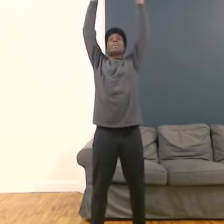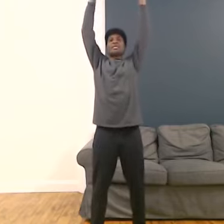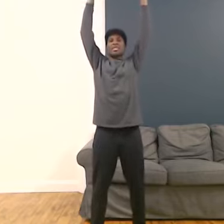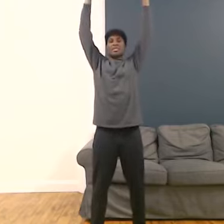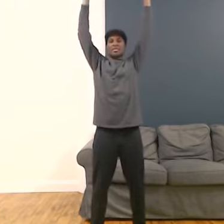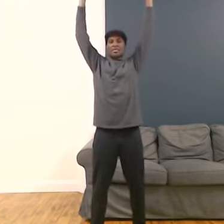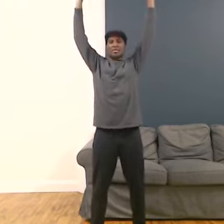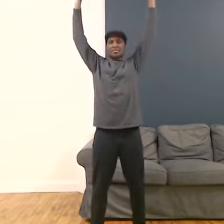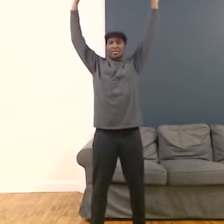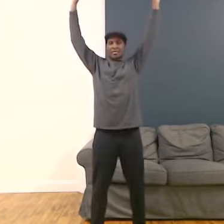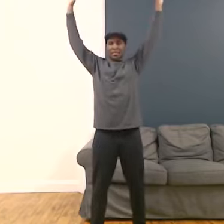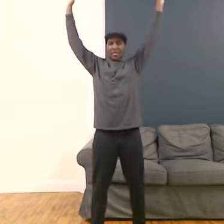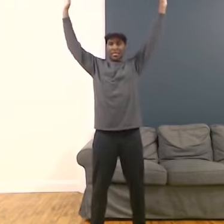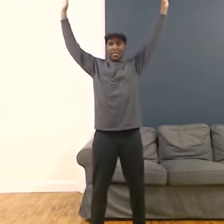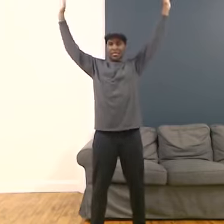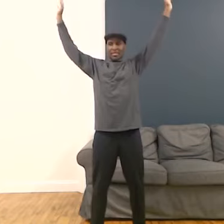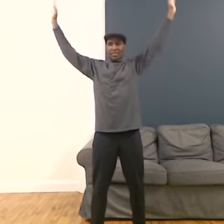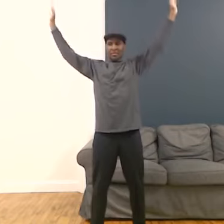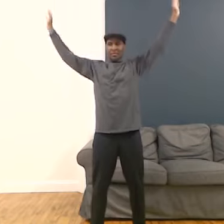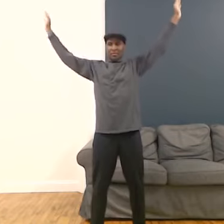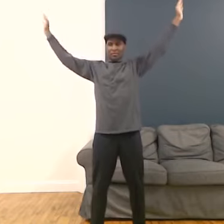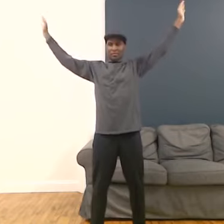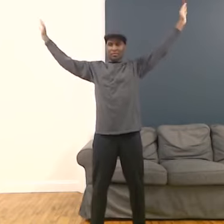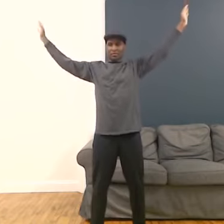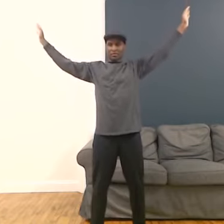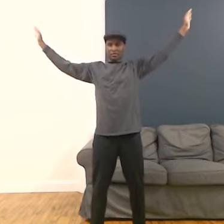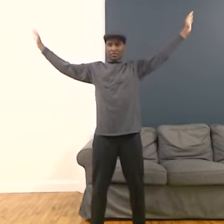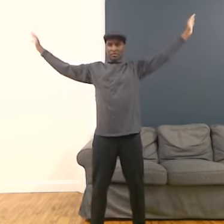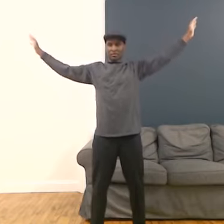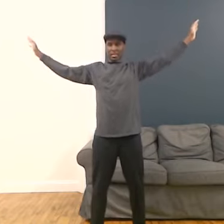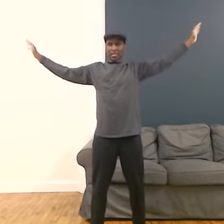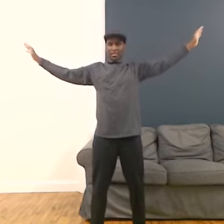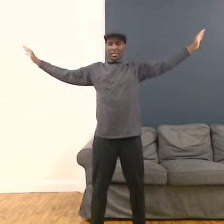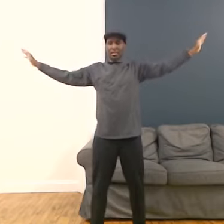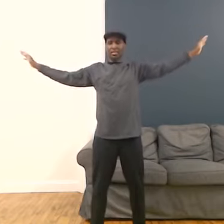Exhale. Hands down. On slept.